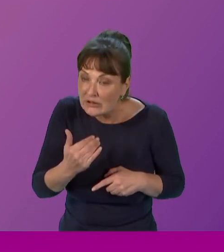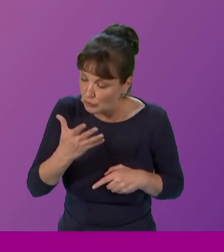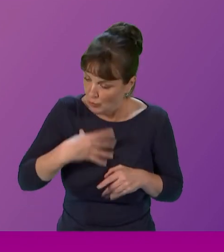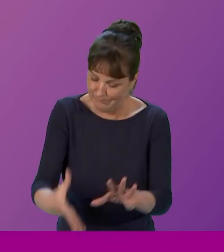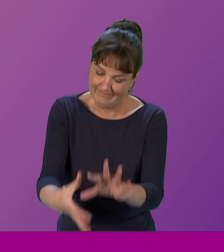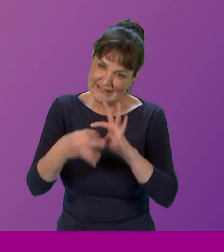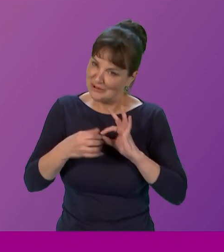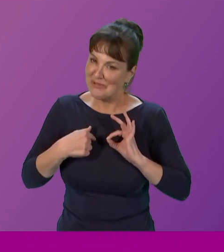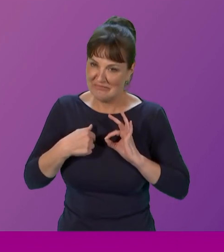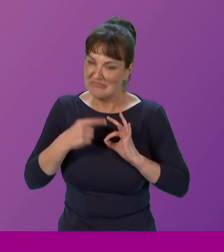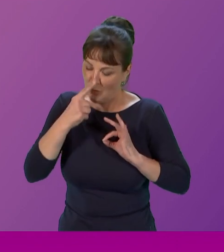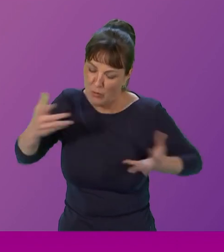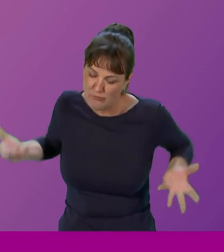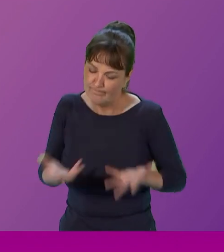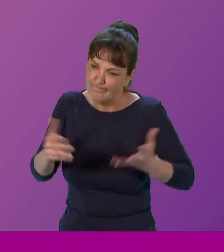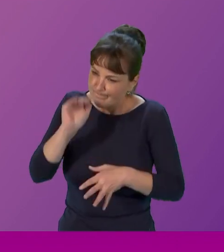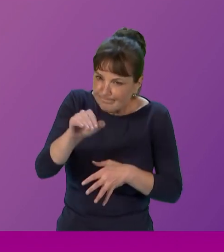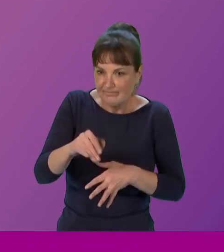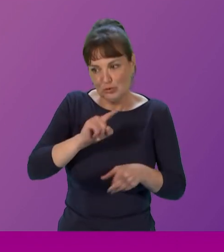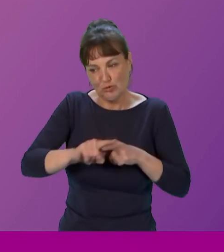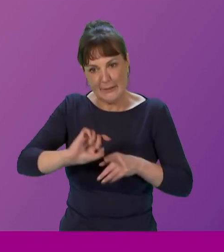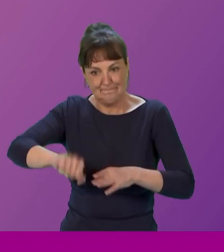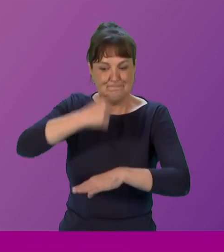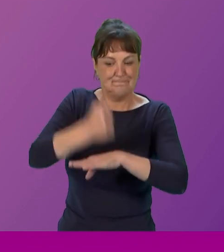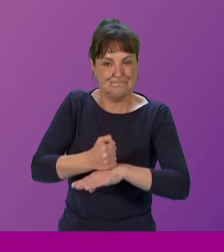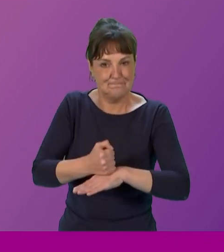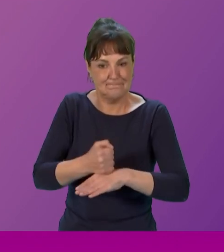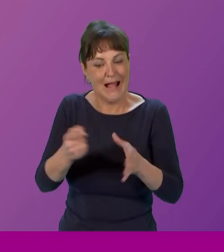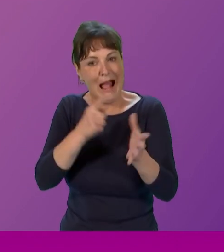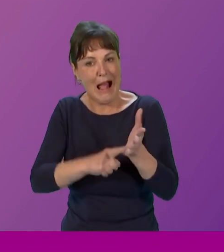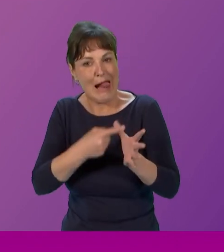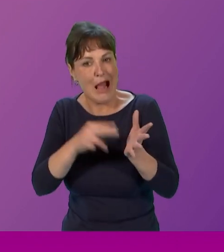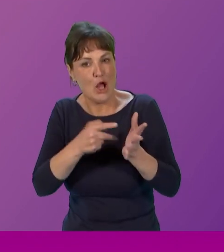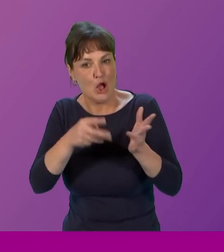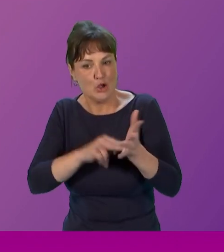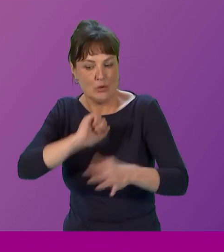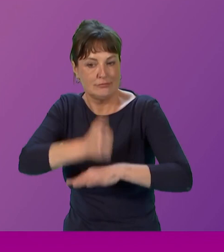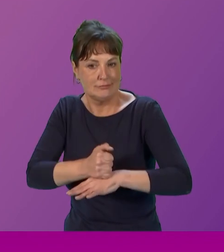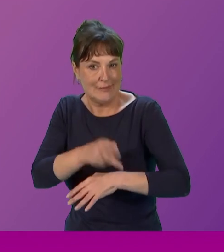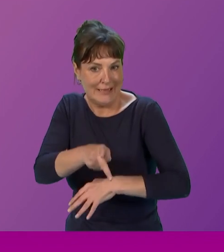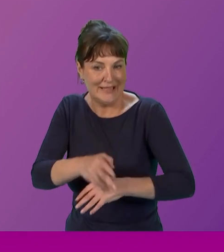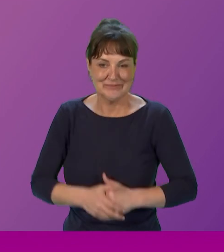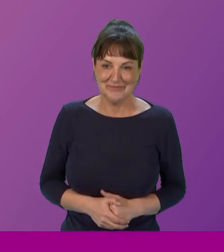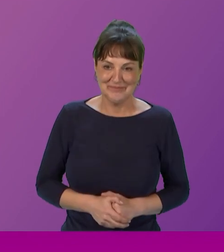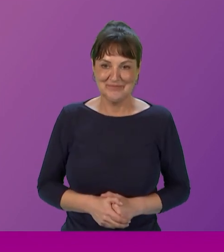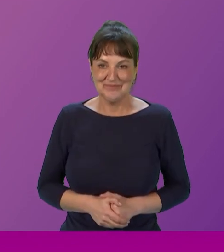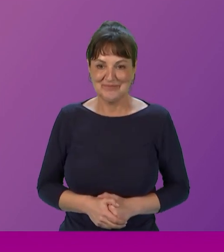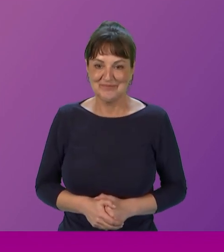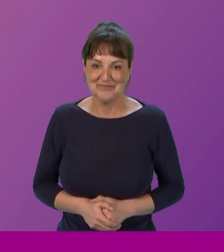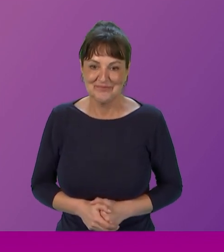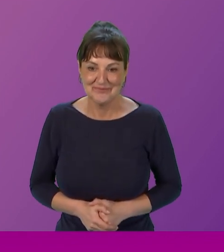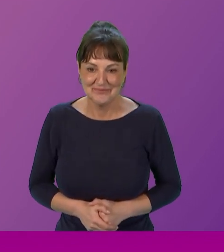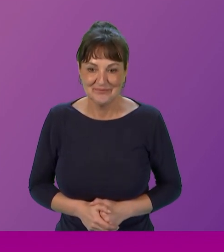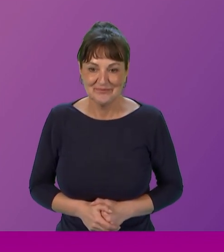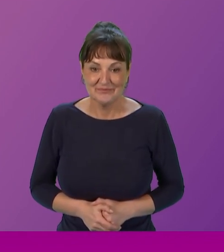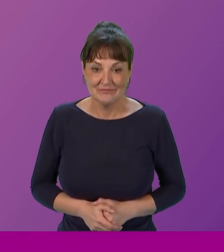can come together, um, and hopefully set that back up for you. I think, uh, cross-party groups are,